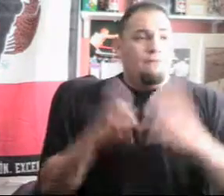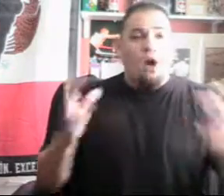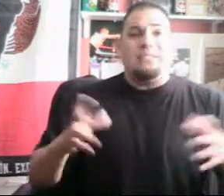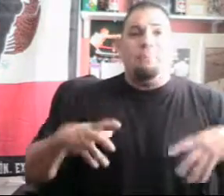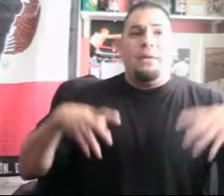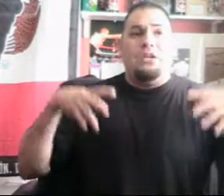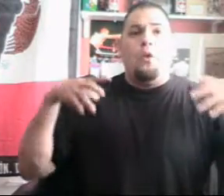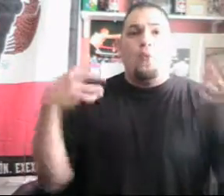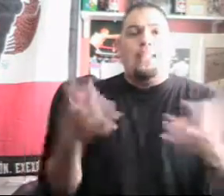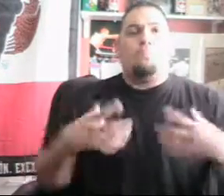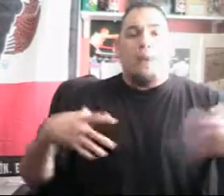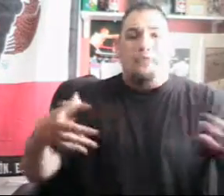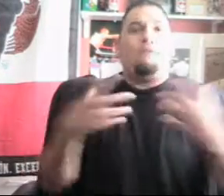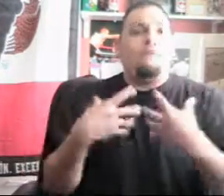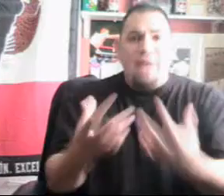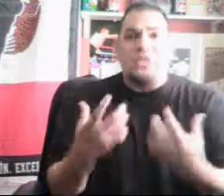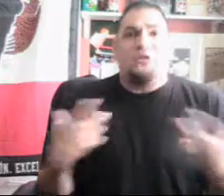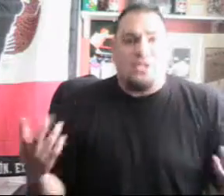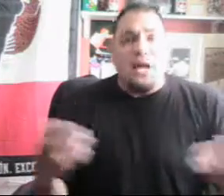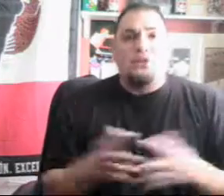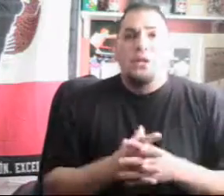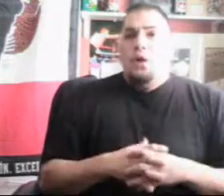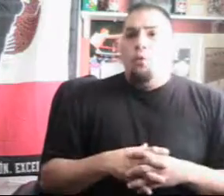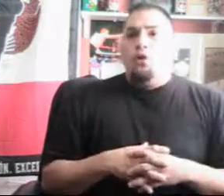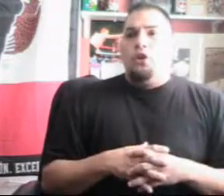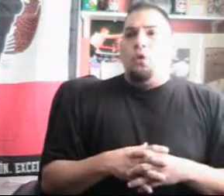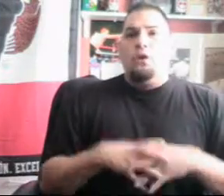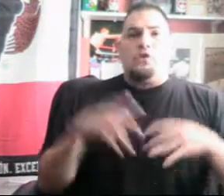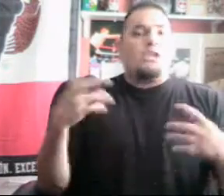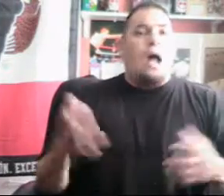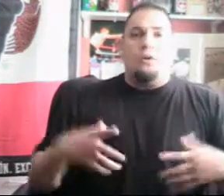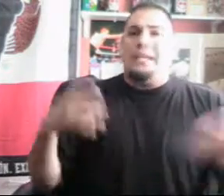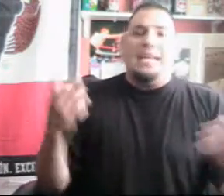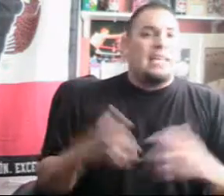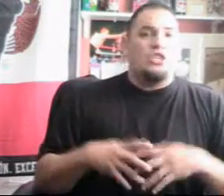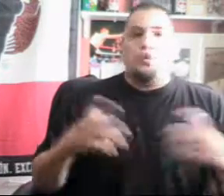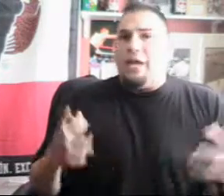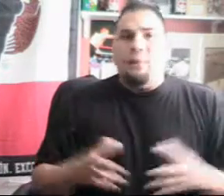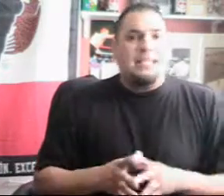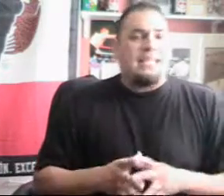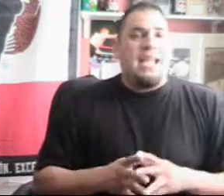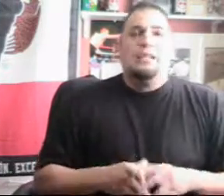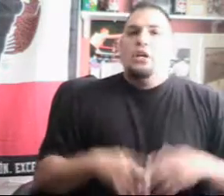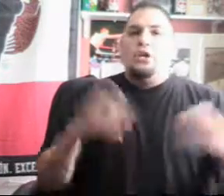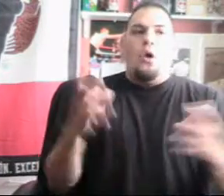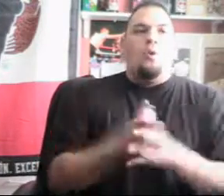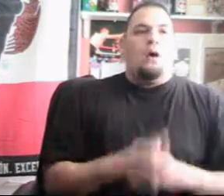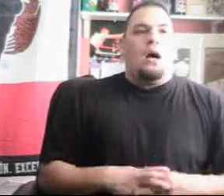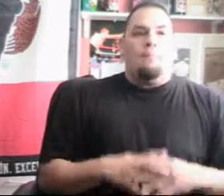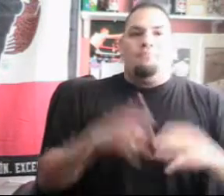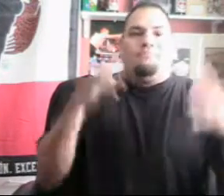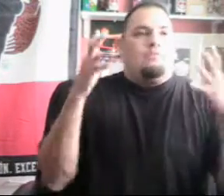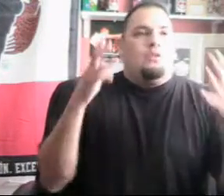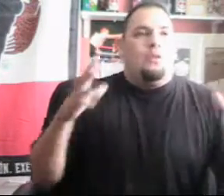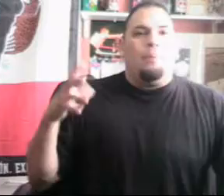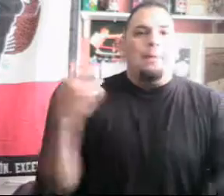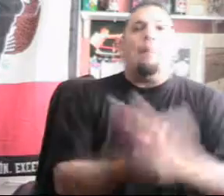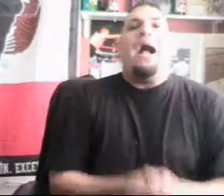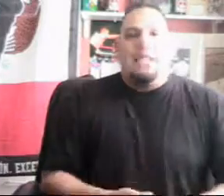and the flaws have been, you know, witnessed by fight fans ourselves, where, you know, we'll shout and kick and scream and say, you know, uh, you're being biased,